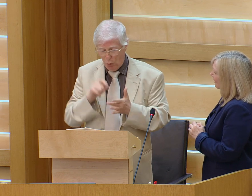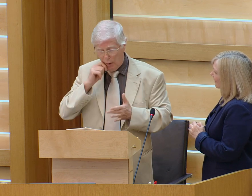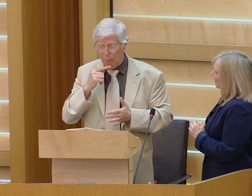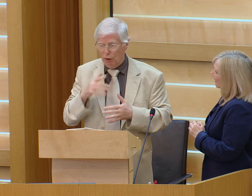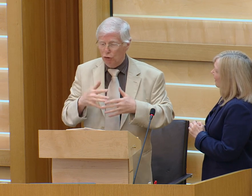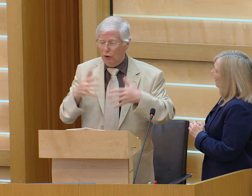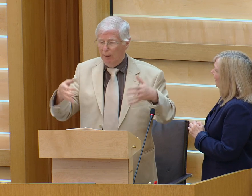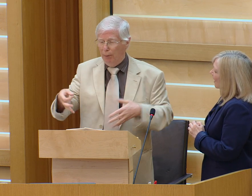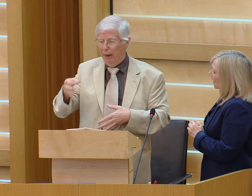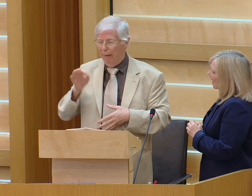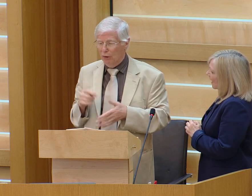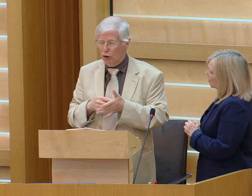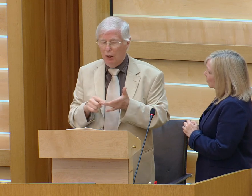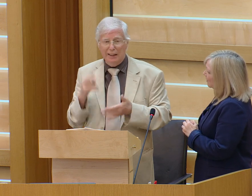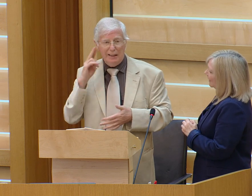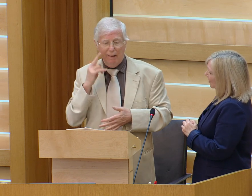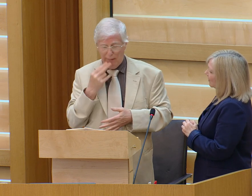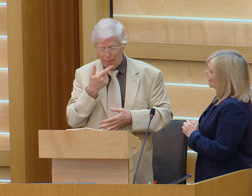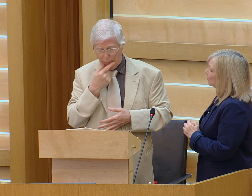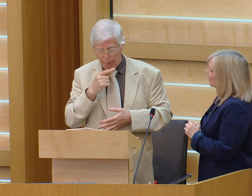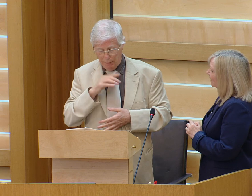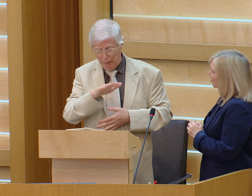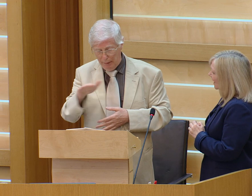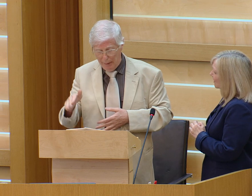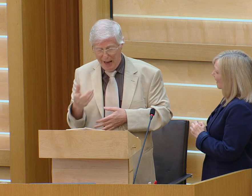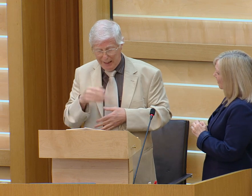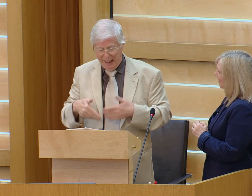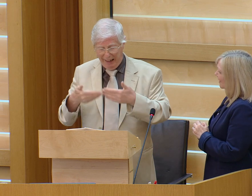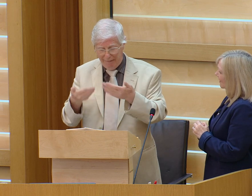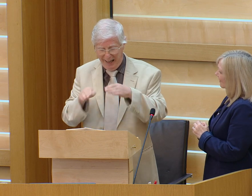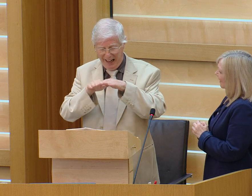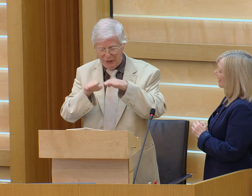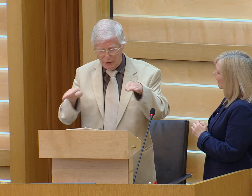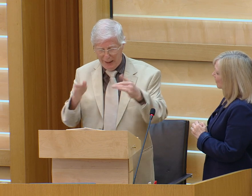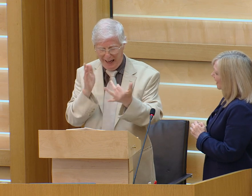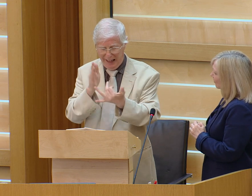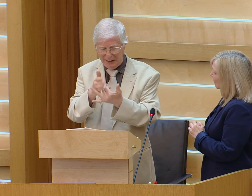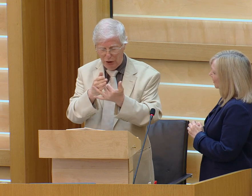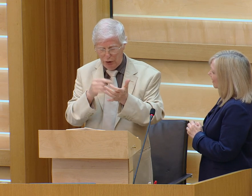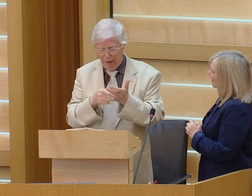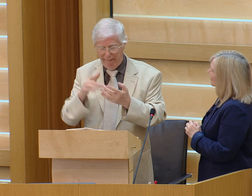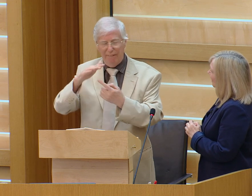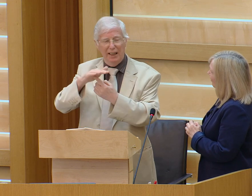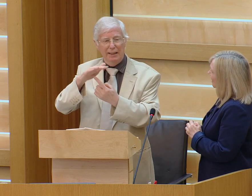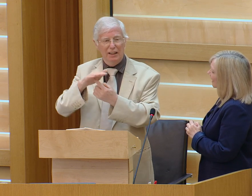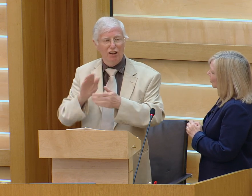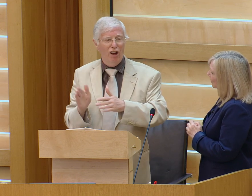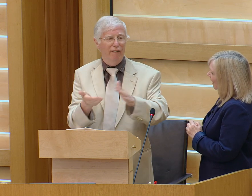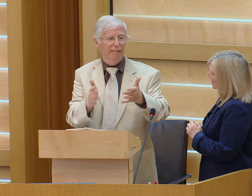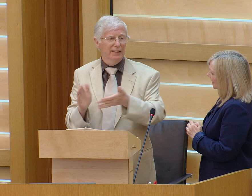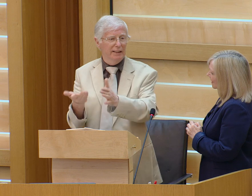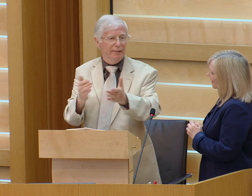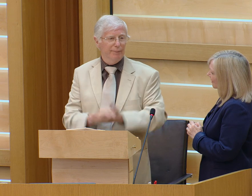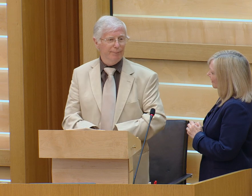and we believe that it will be a great benefit and help deaf people to give us